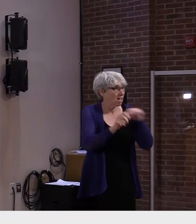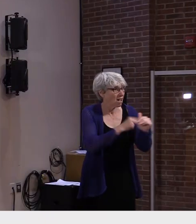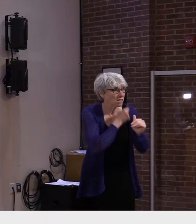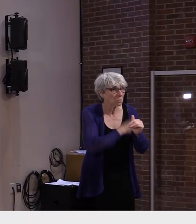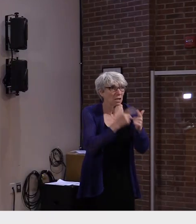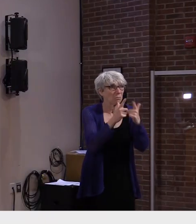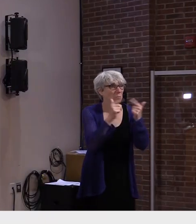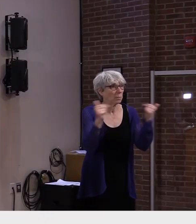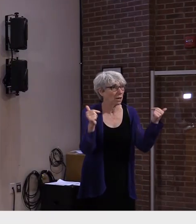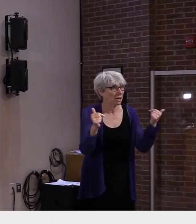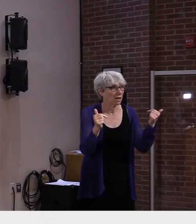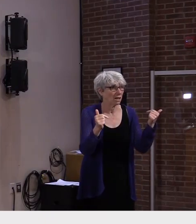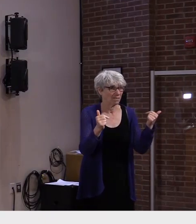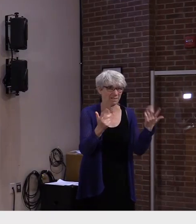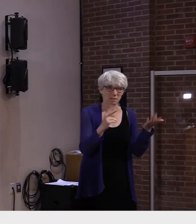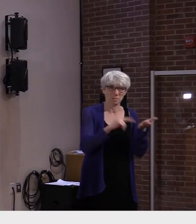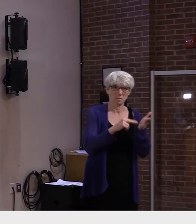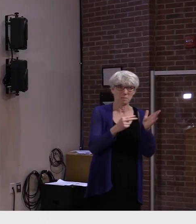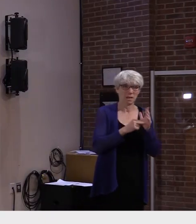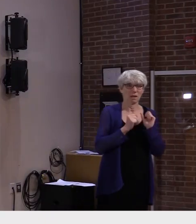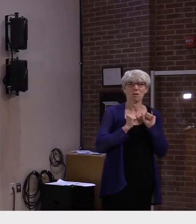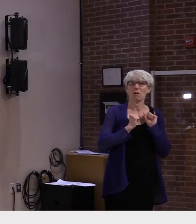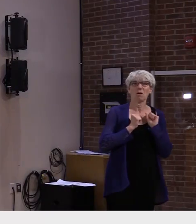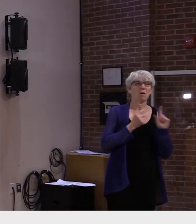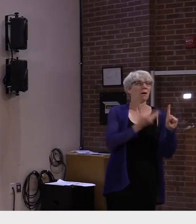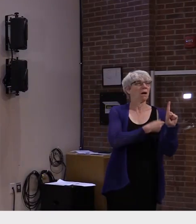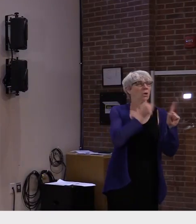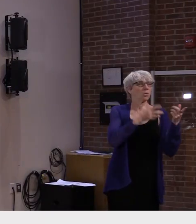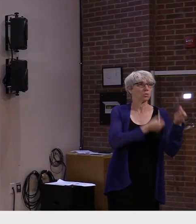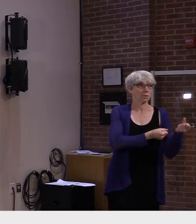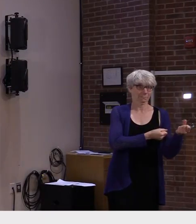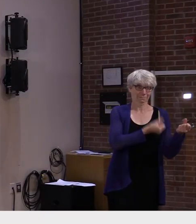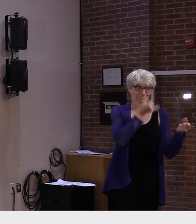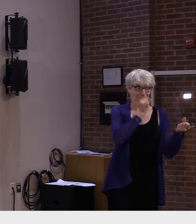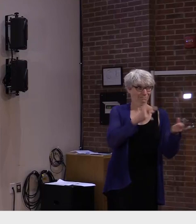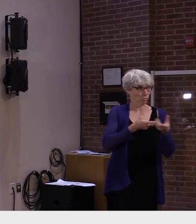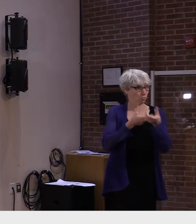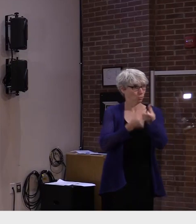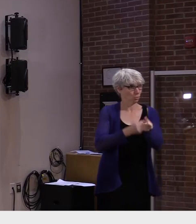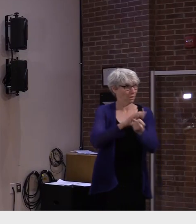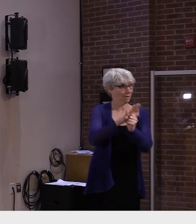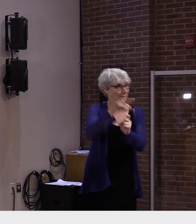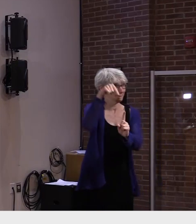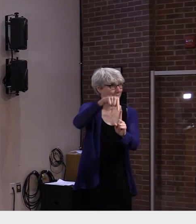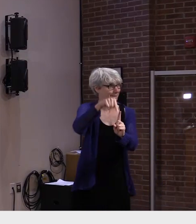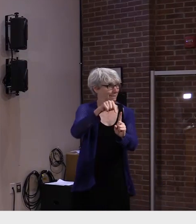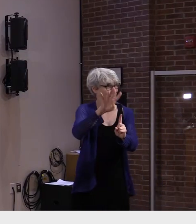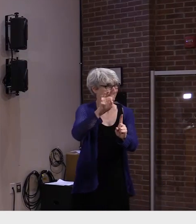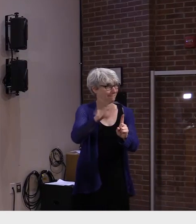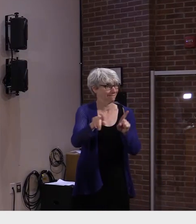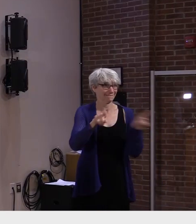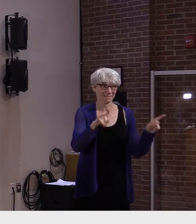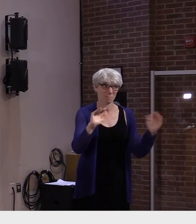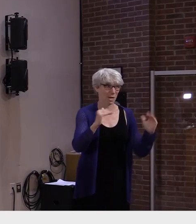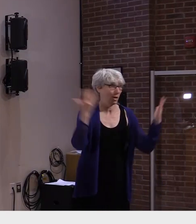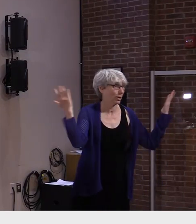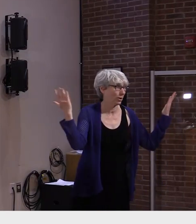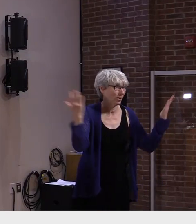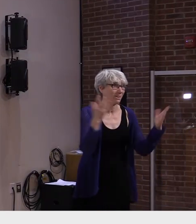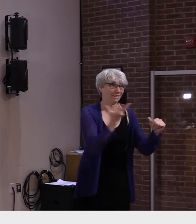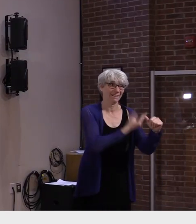it's not politics it's not an agenda it's public health medical science plain and simple